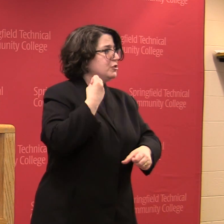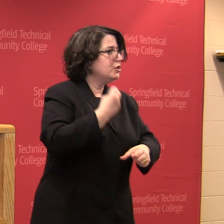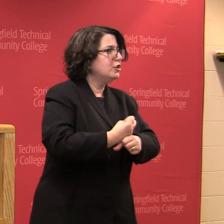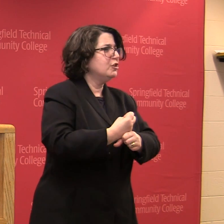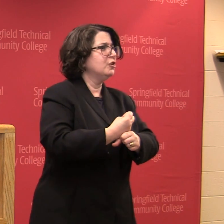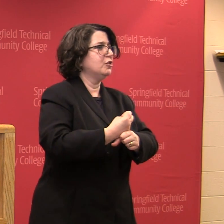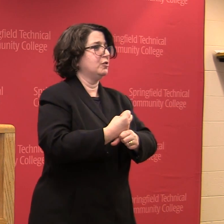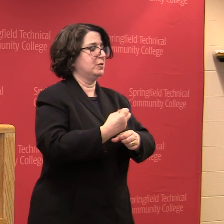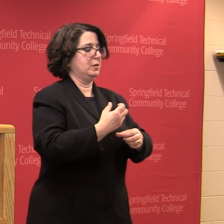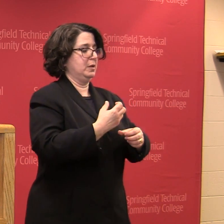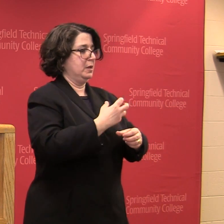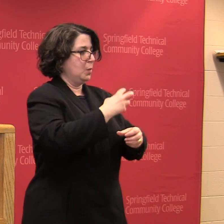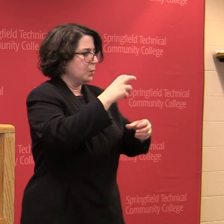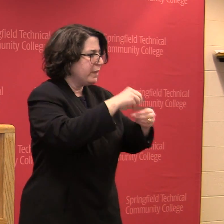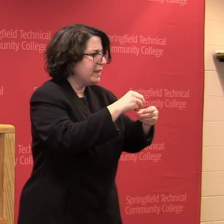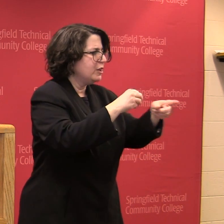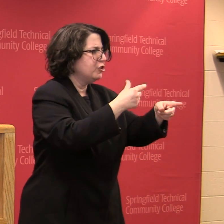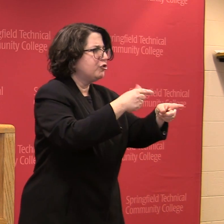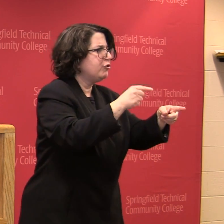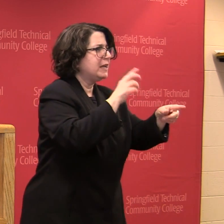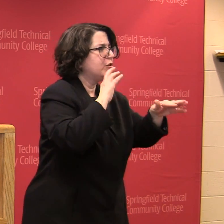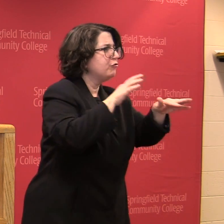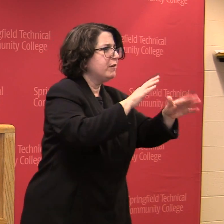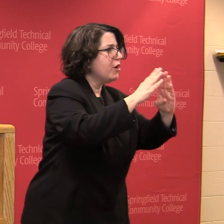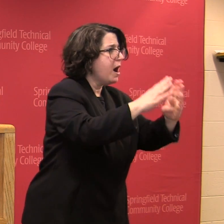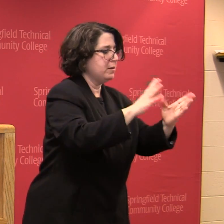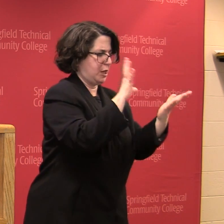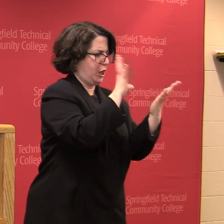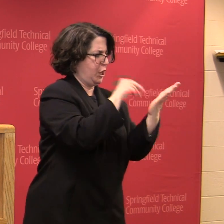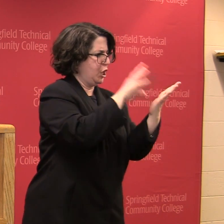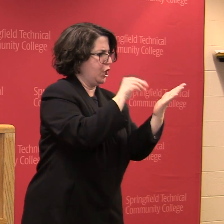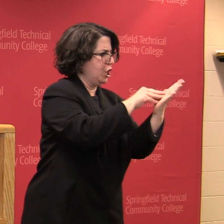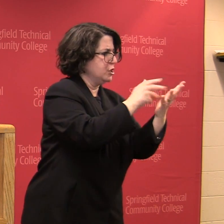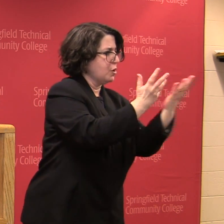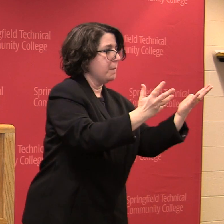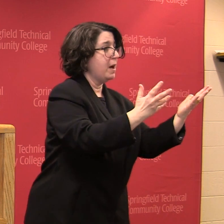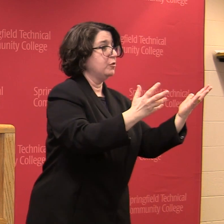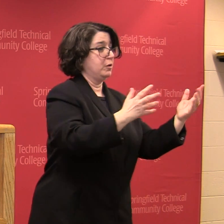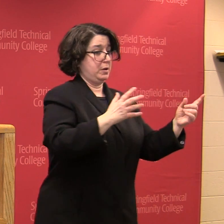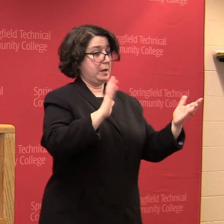of being at Green River House that I'm no longer who I used to be.